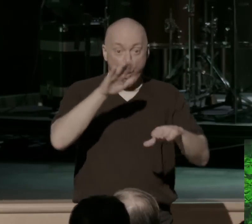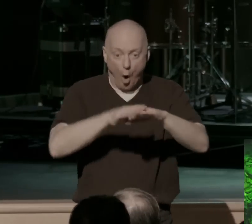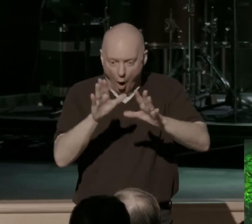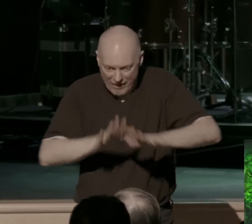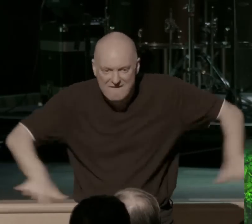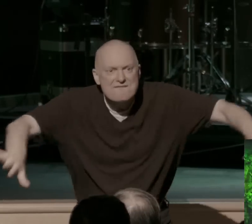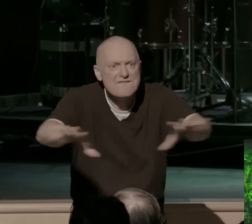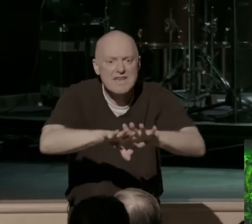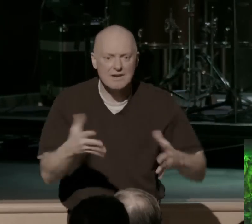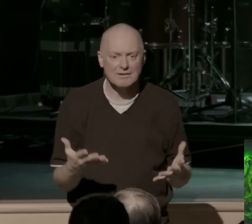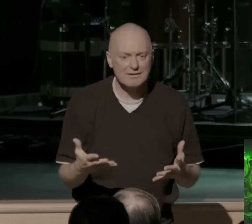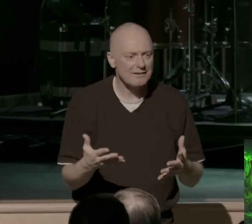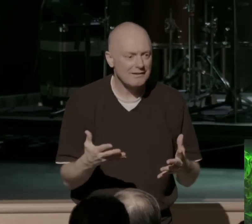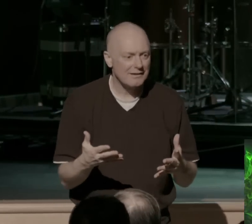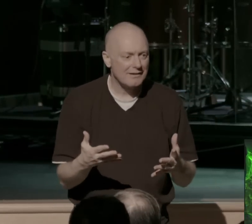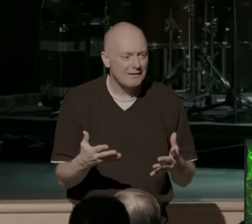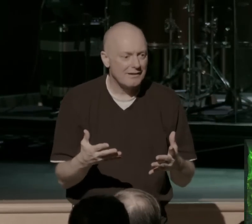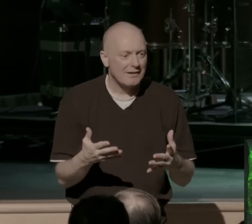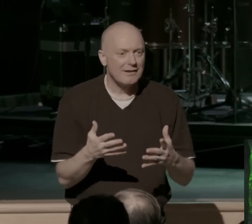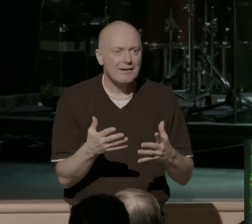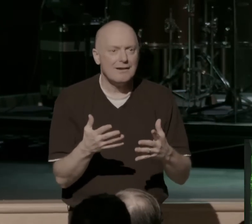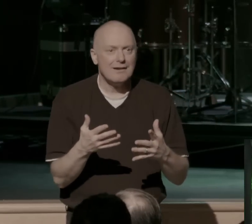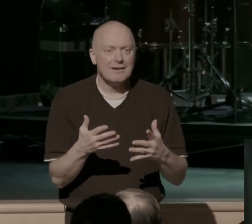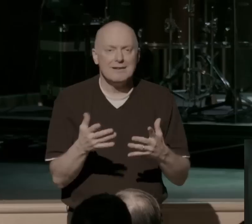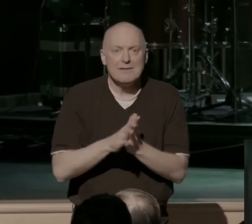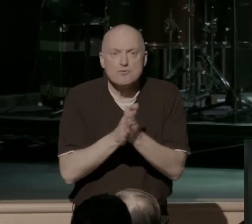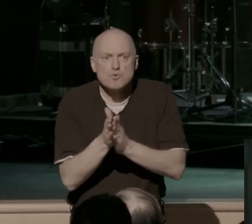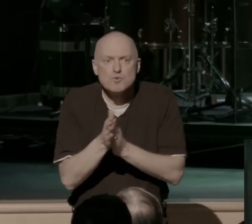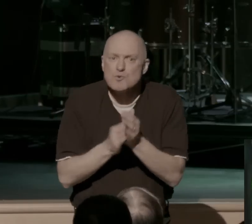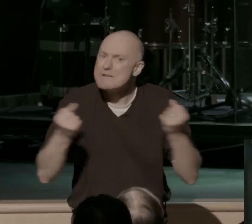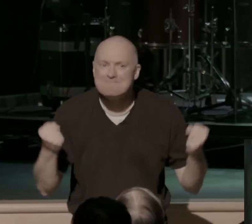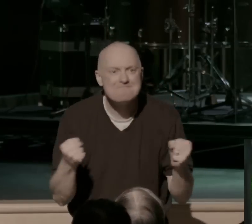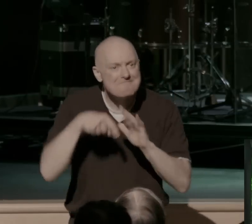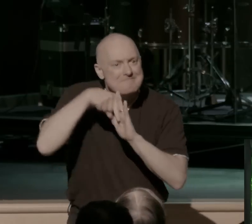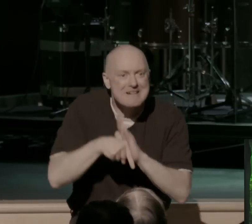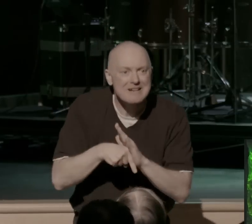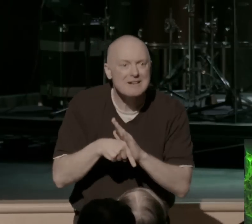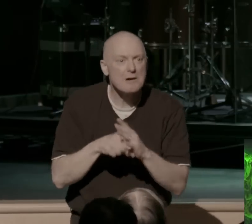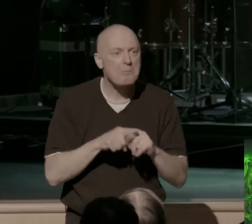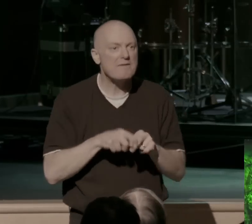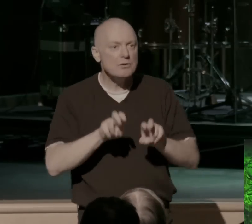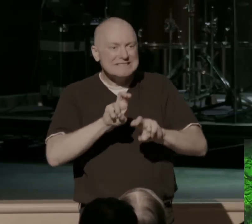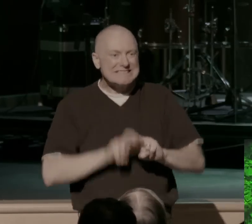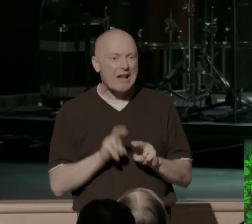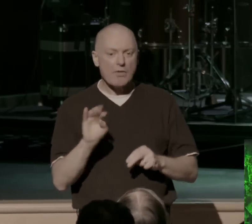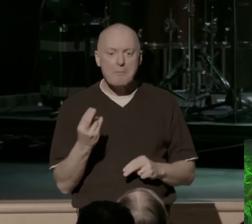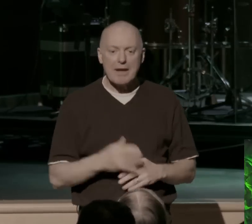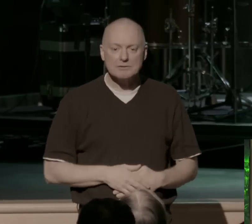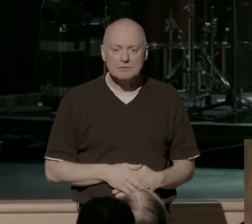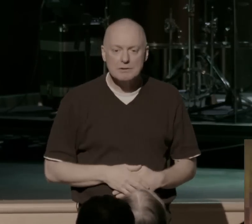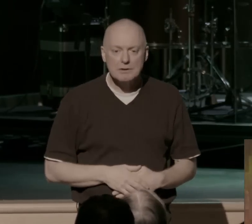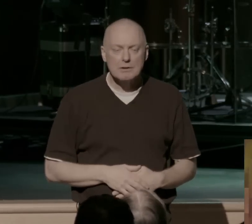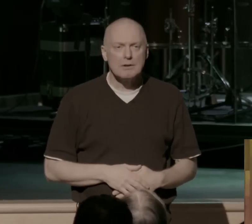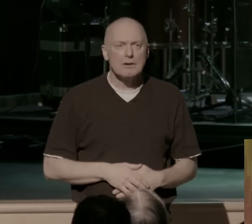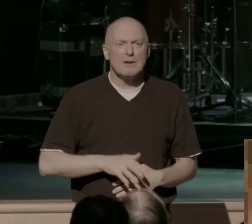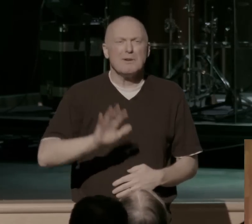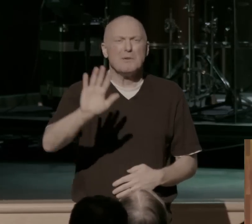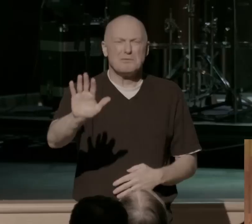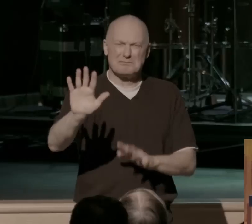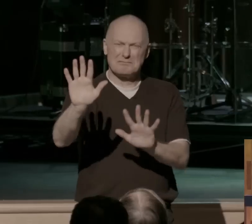out onto the field, you're not gonna find it too over the top, but if you're not in the game, if you're not on the field, if you're on the bench, you might find, man, that's way too much